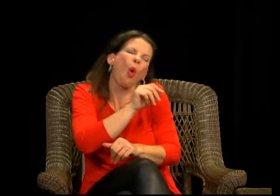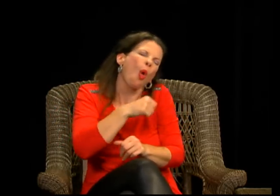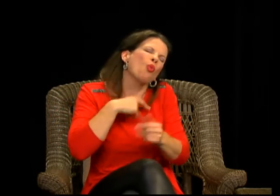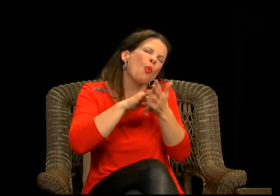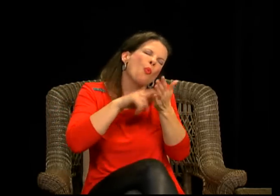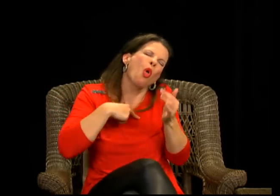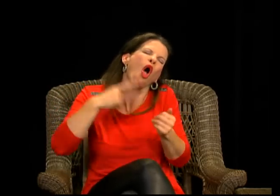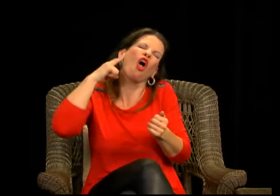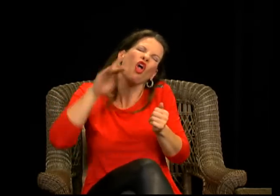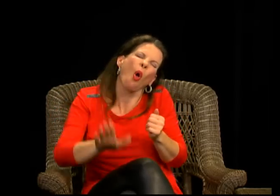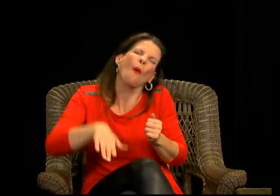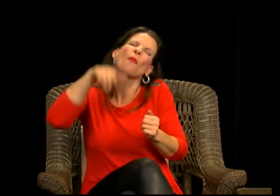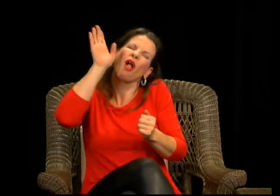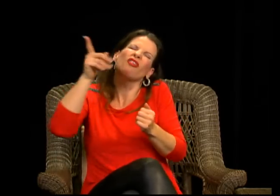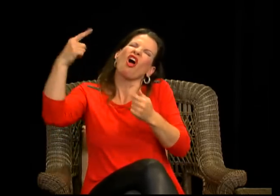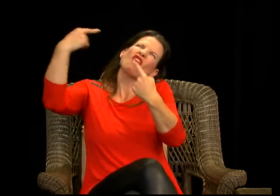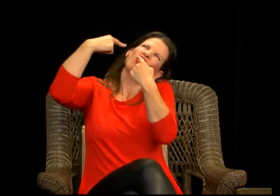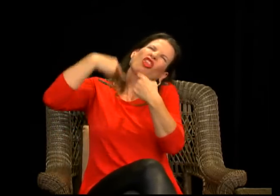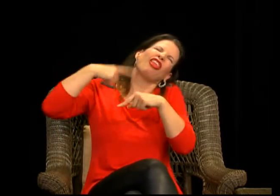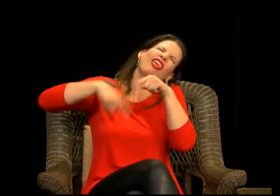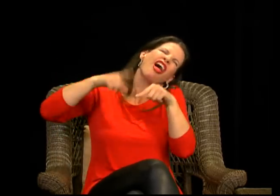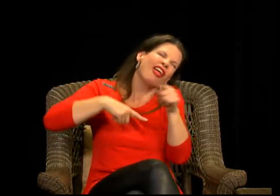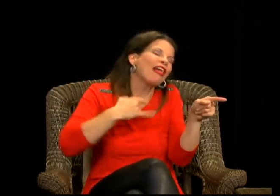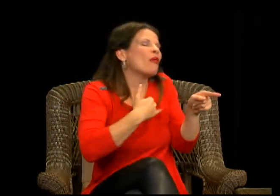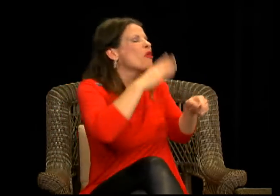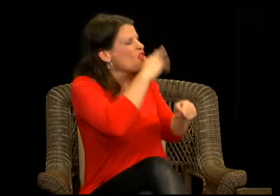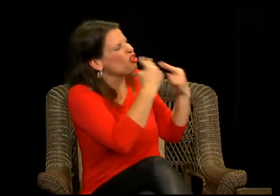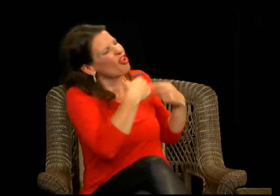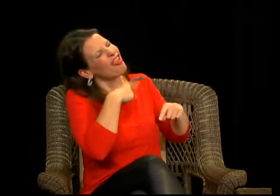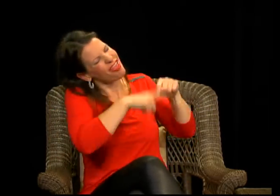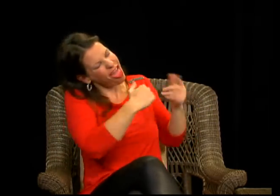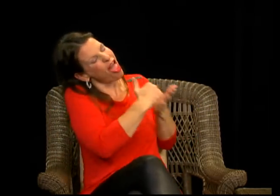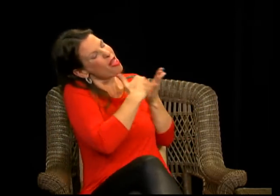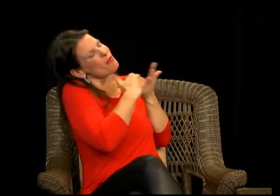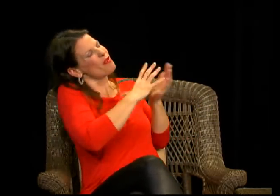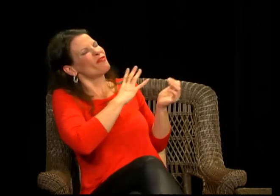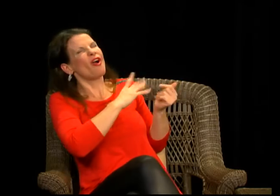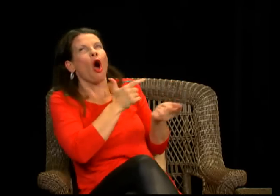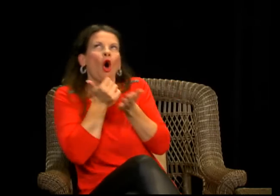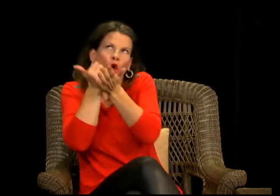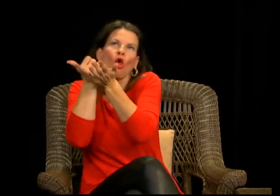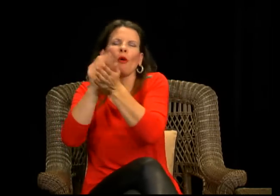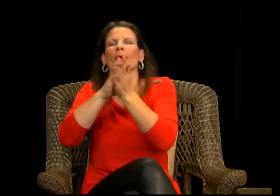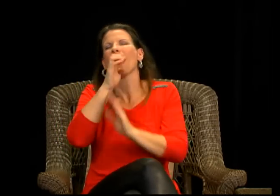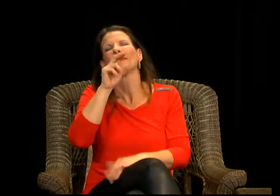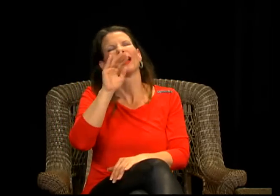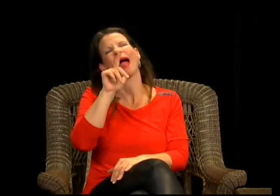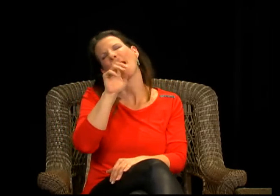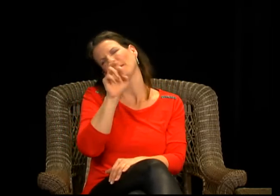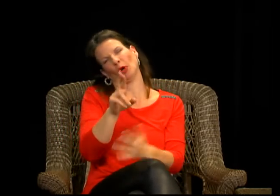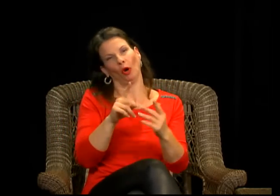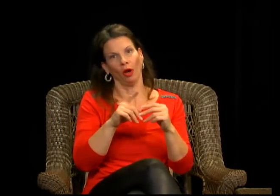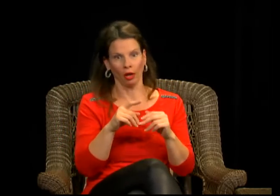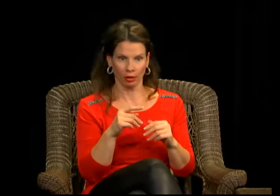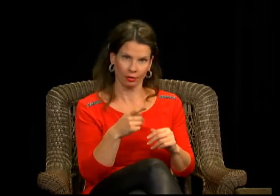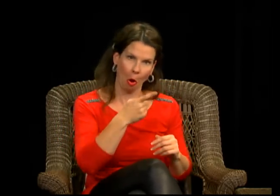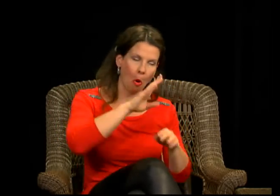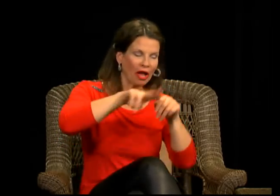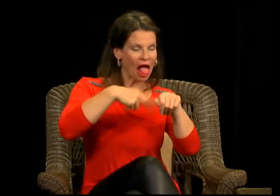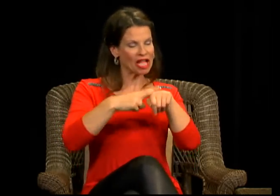you know, he, Caleb in the movie shares his perspective of like how it